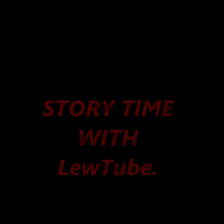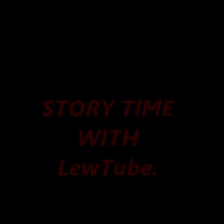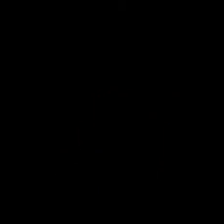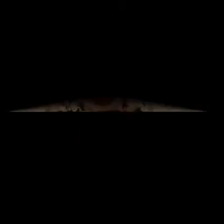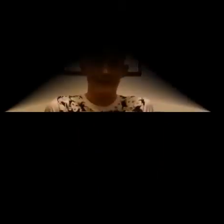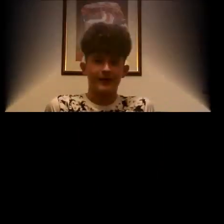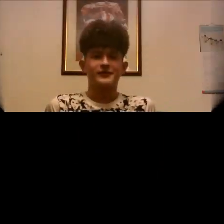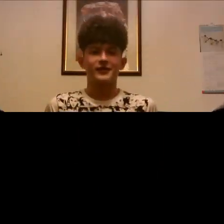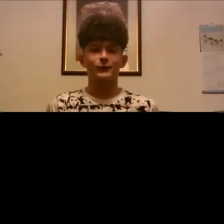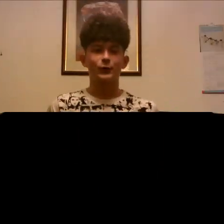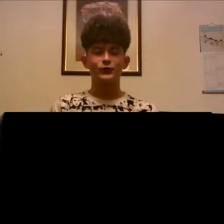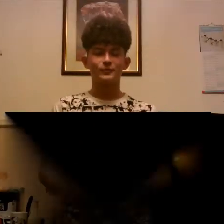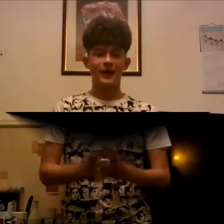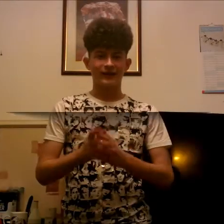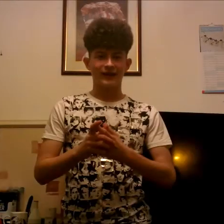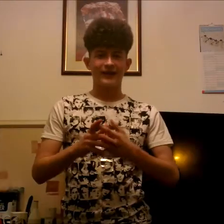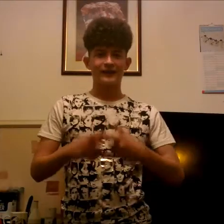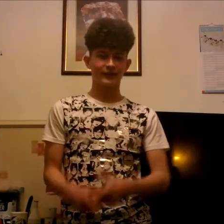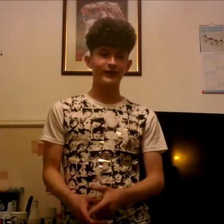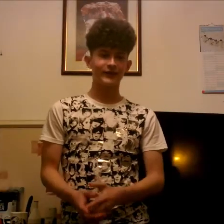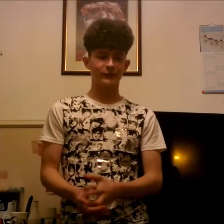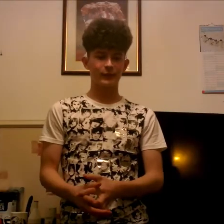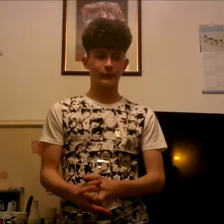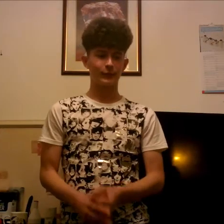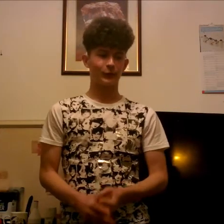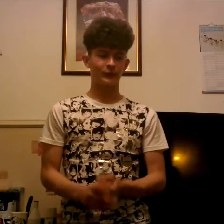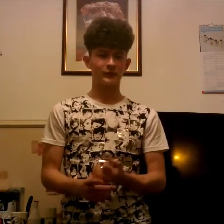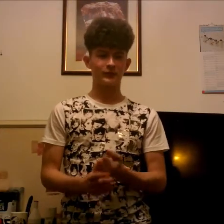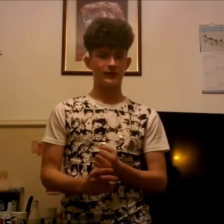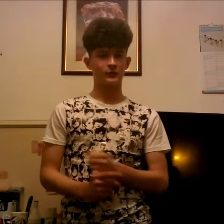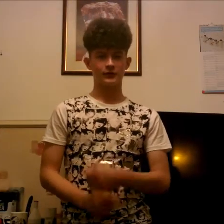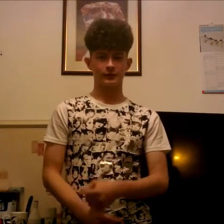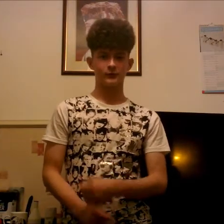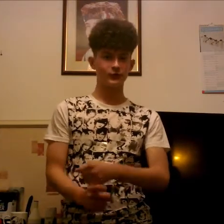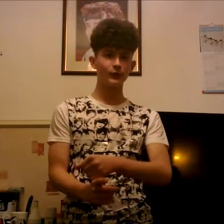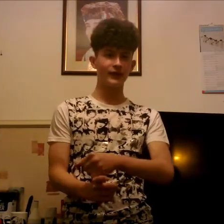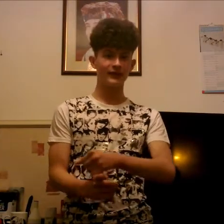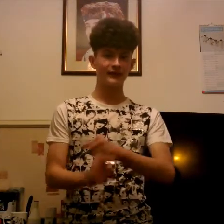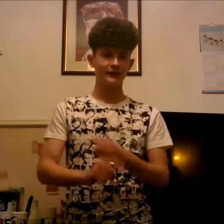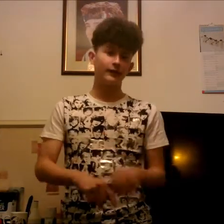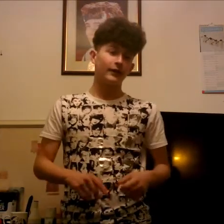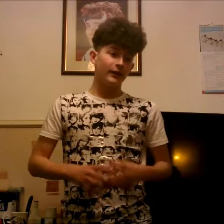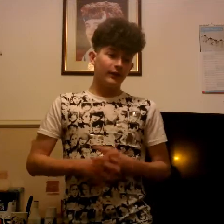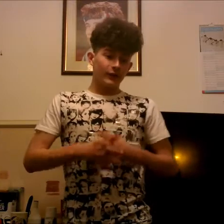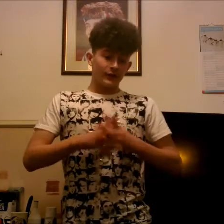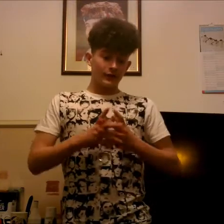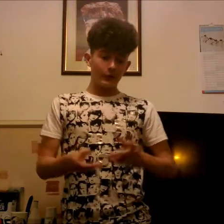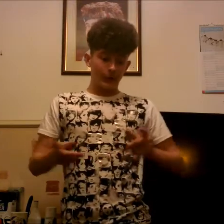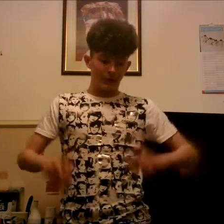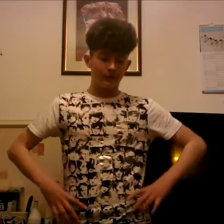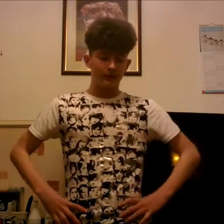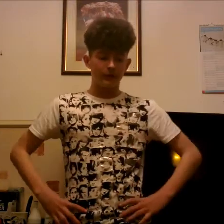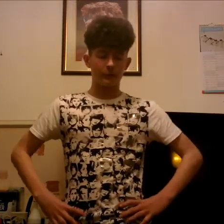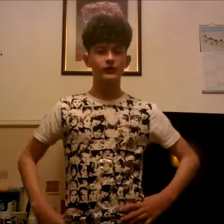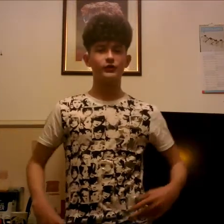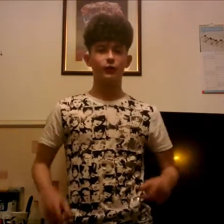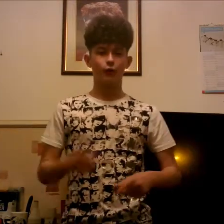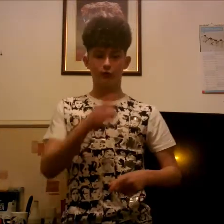all right guys Luchu back again and today in this video i'm going to be telling you a little story so i'm going to start off